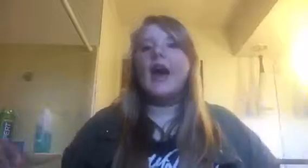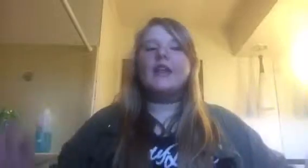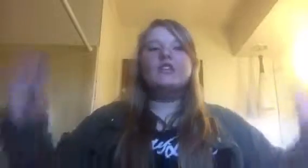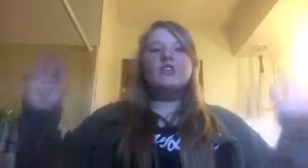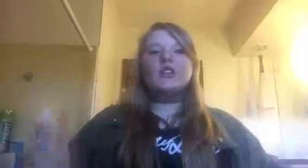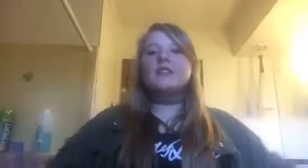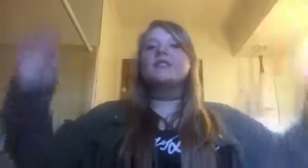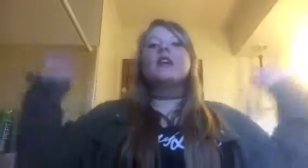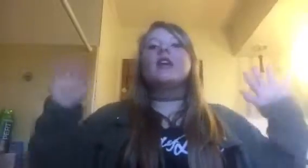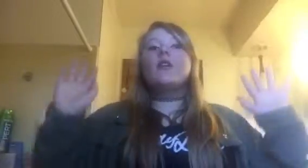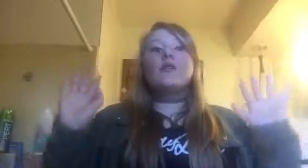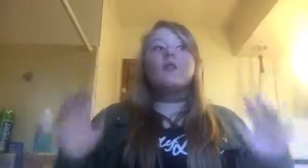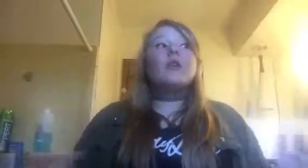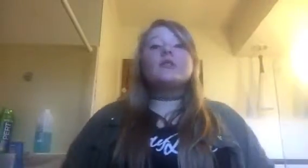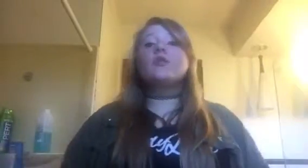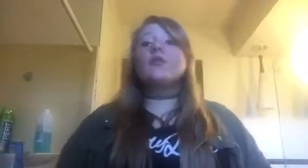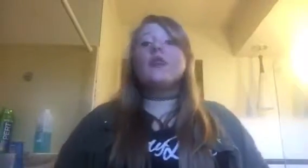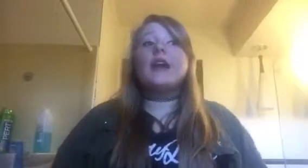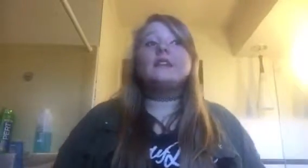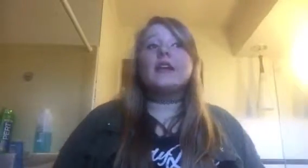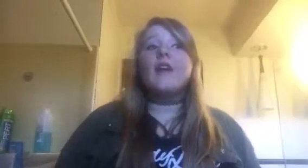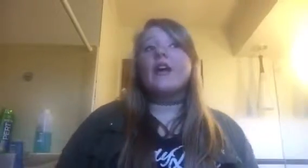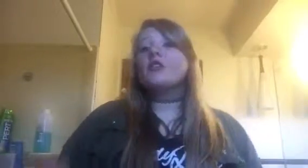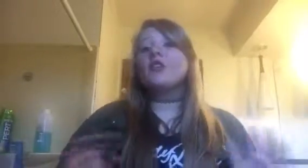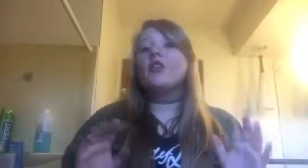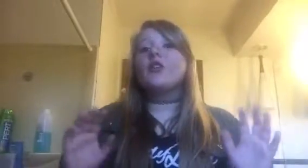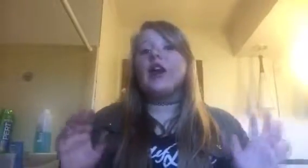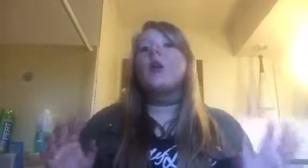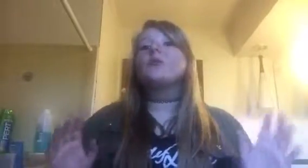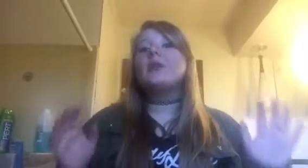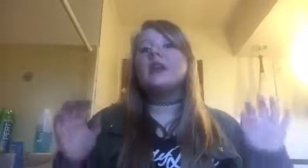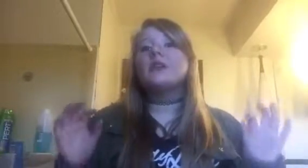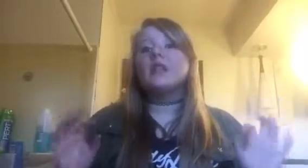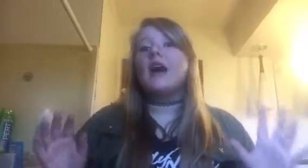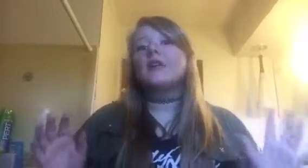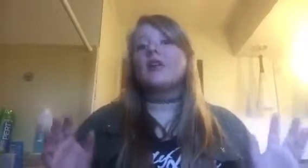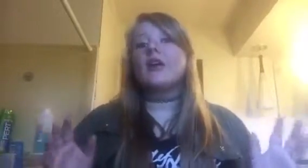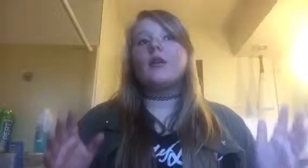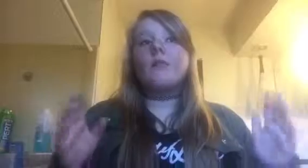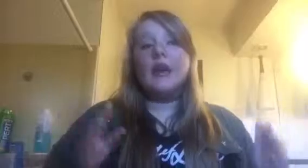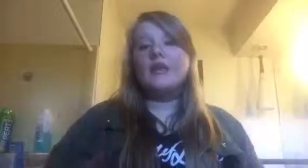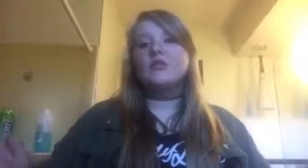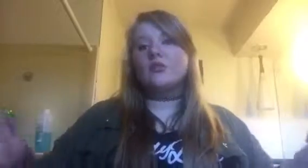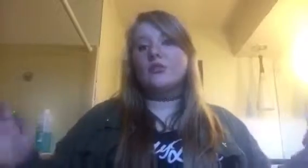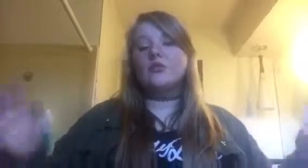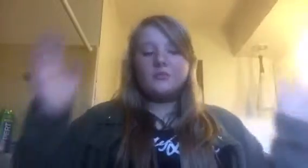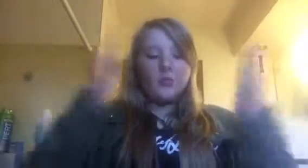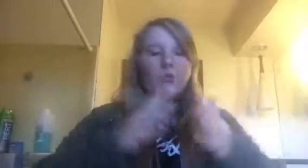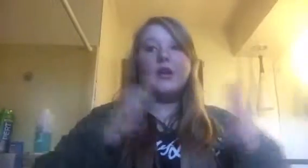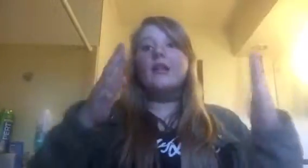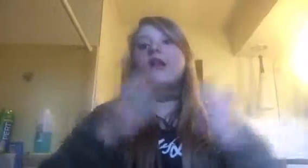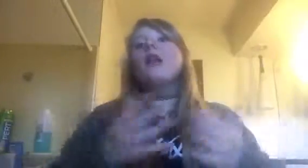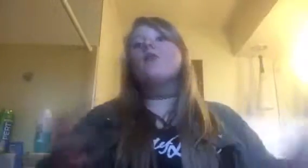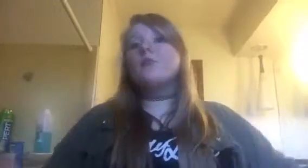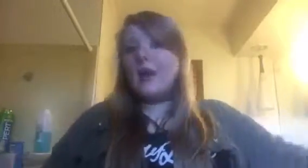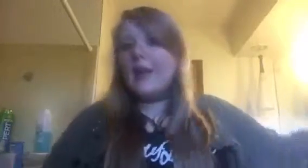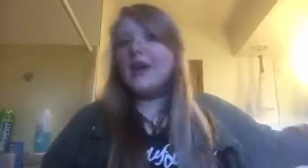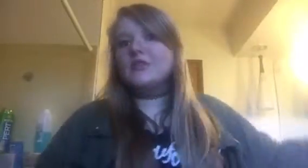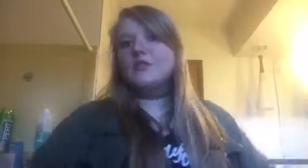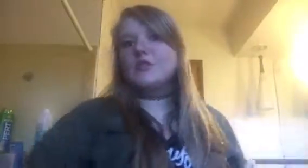that, it's just real school advice that I've actually learned to help me a lot during my school. Well, my past school.